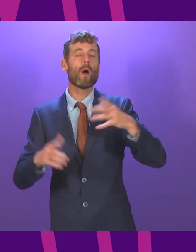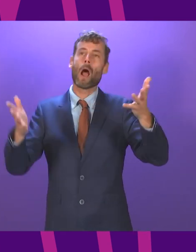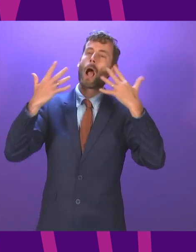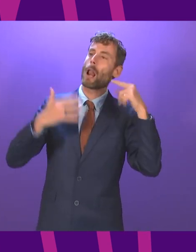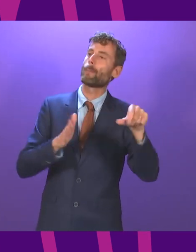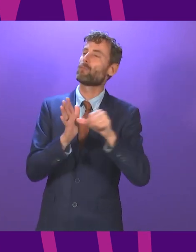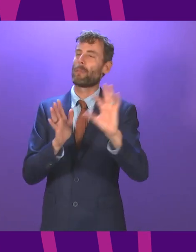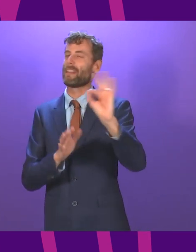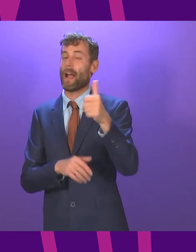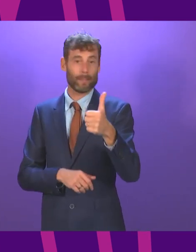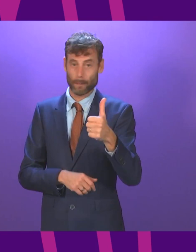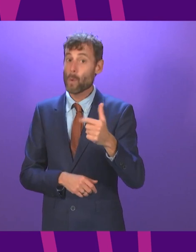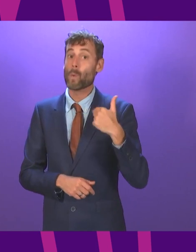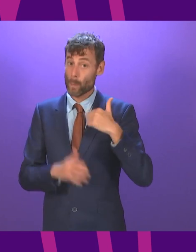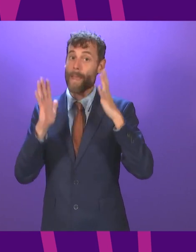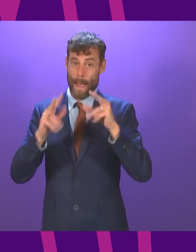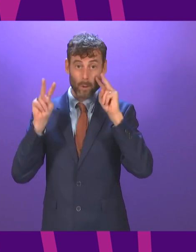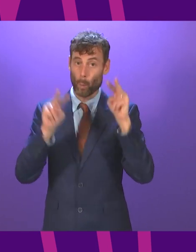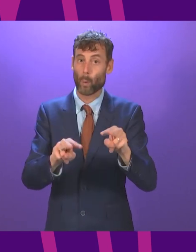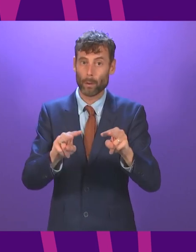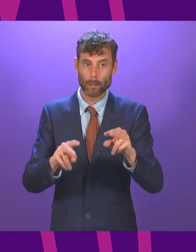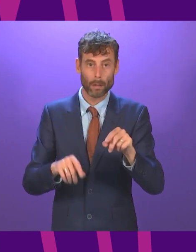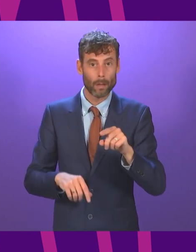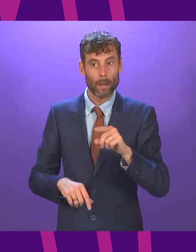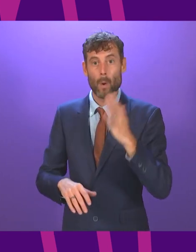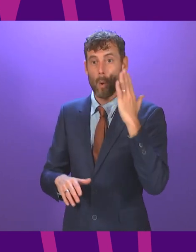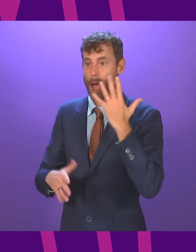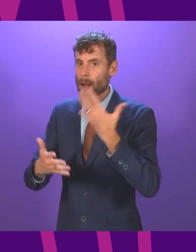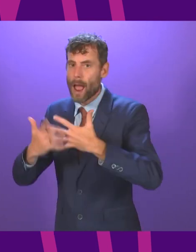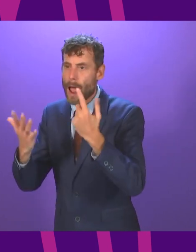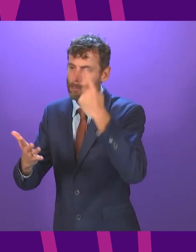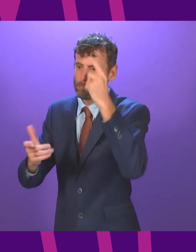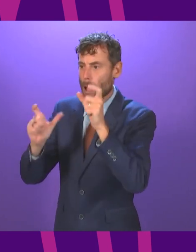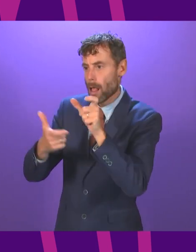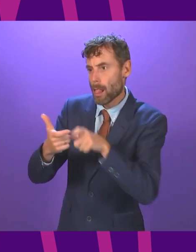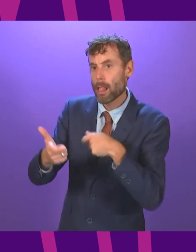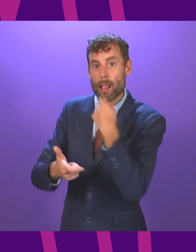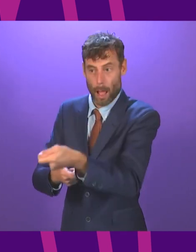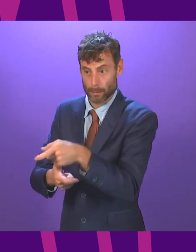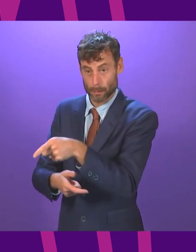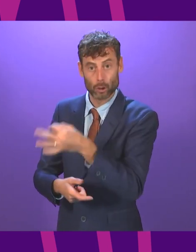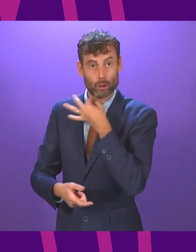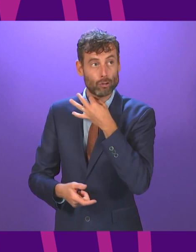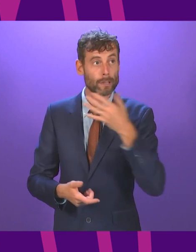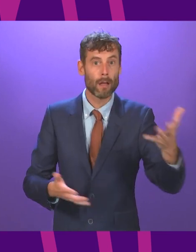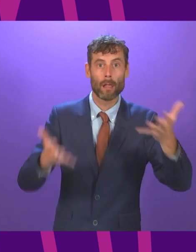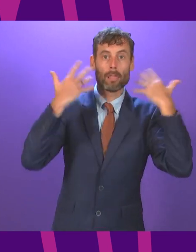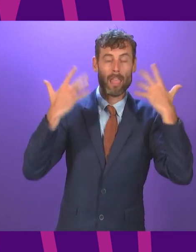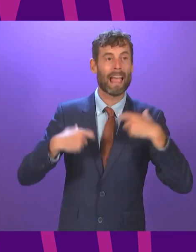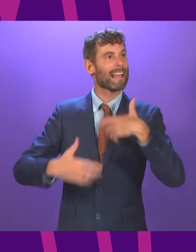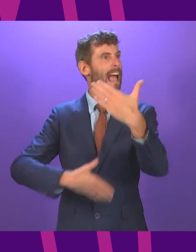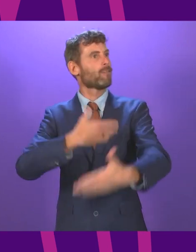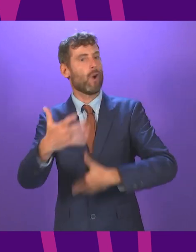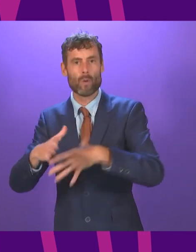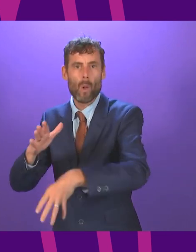that it is not any longer consistent with tackling that climate emergency simply to assume we can go on and on with